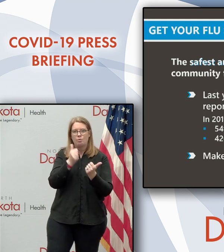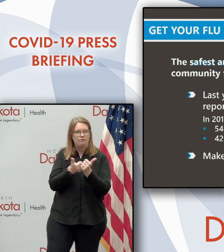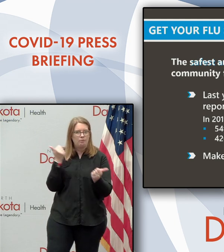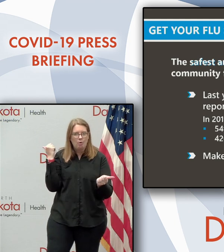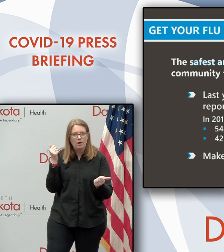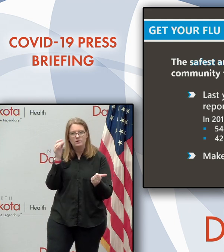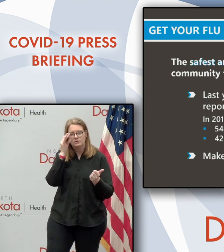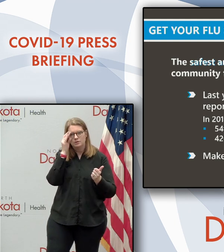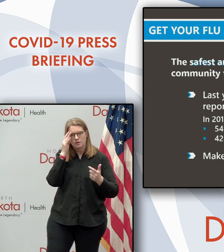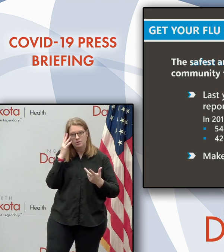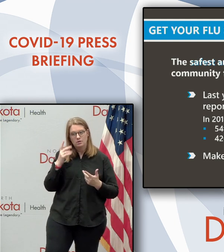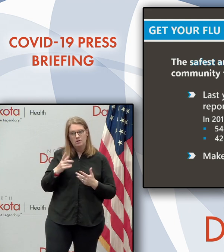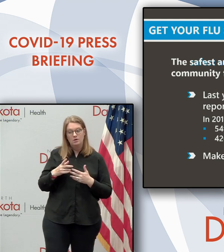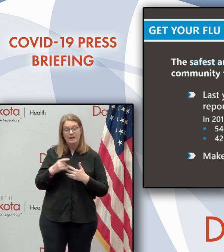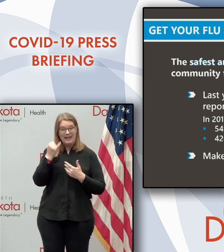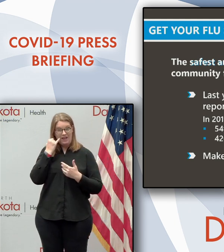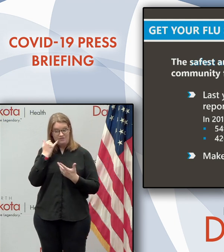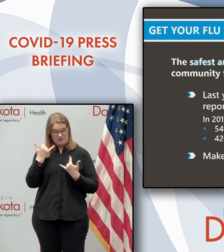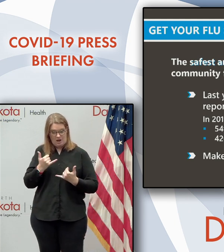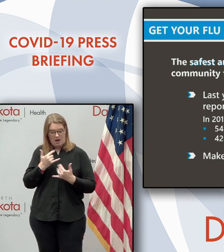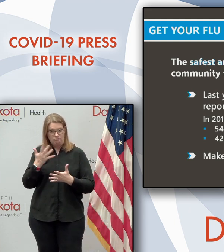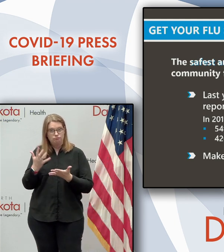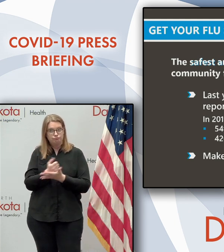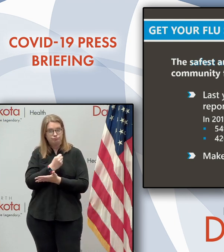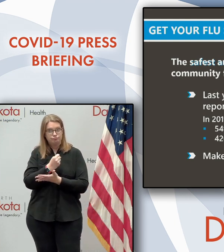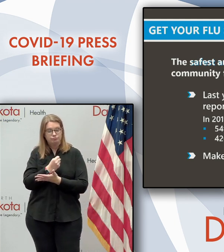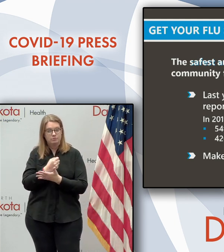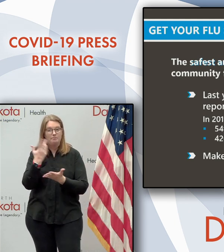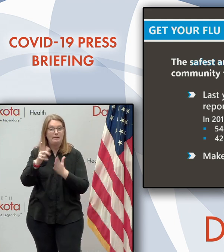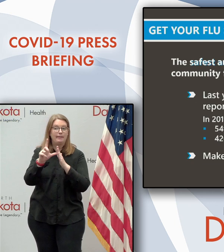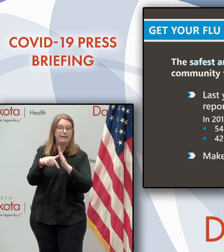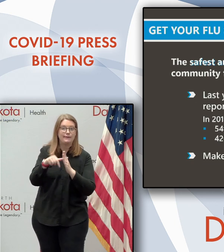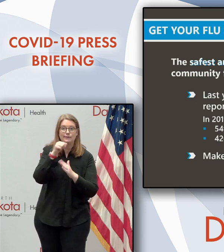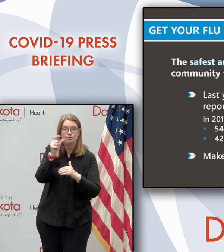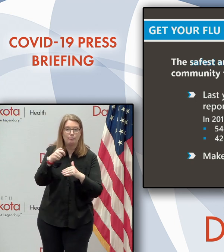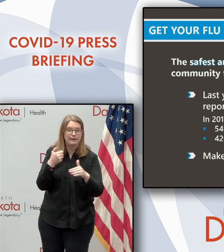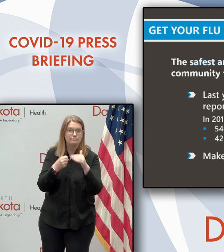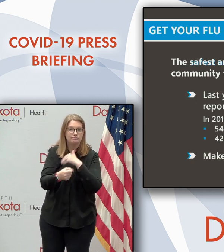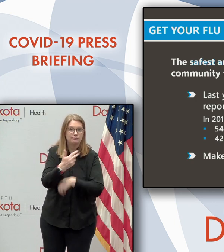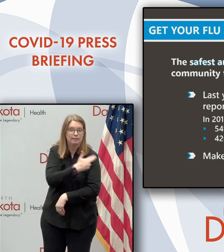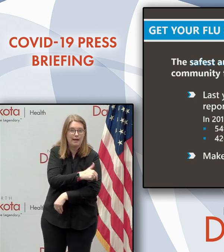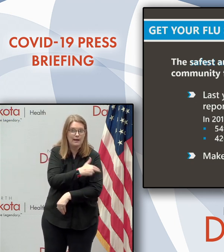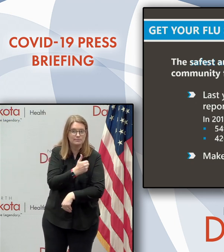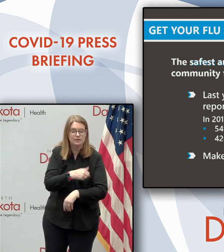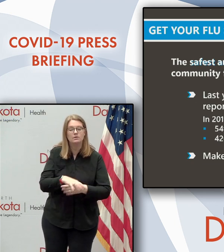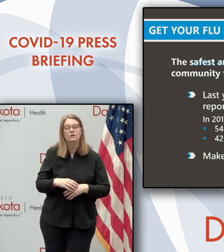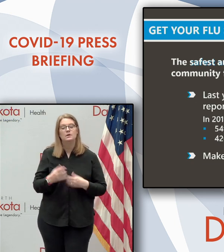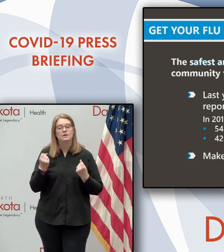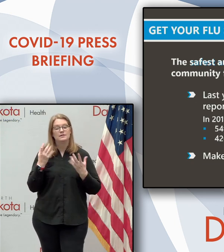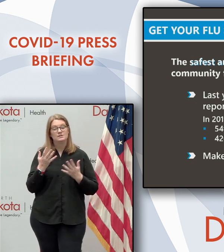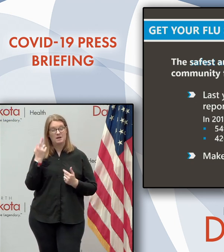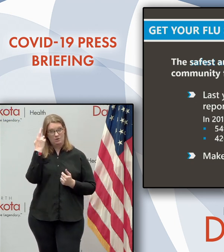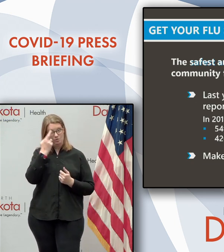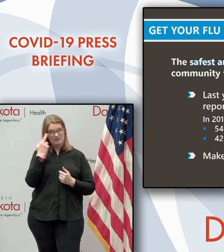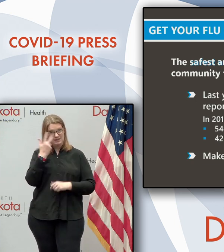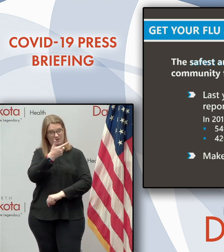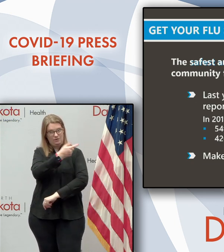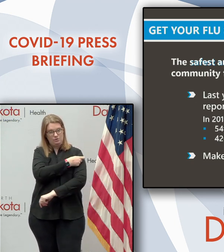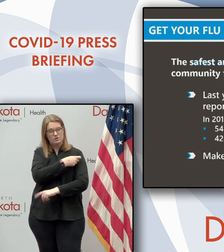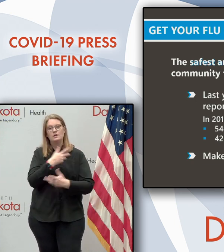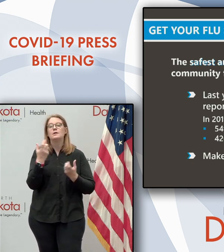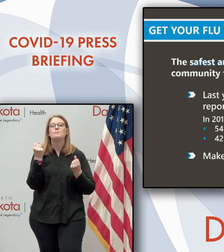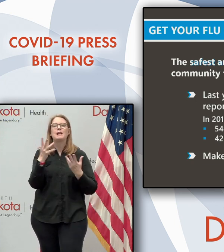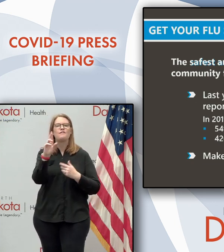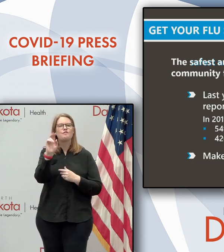needing a hospital bed later. But there are many ways to get a flu shot today, including many pharmacies can deliver them